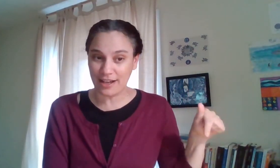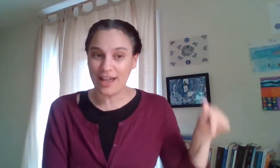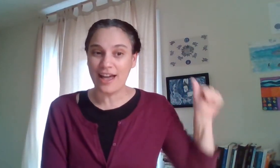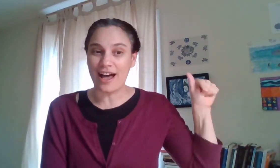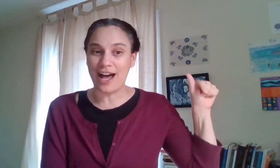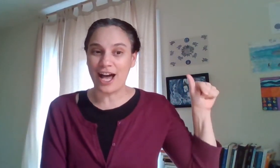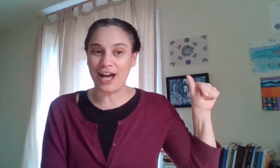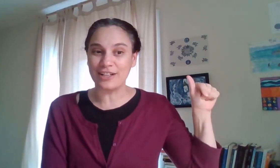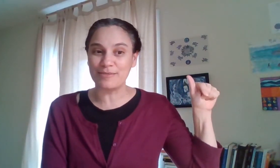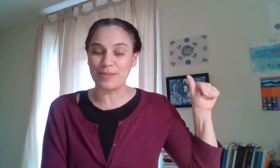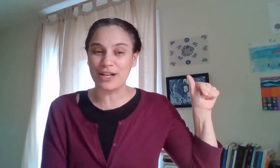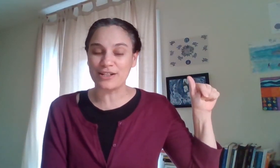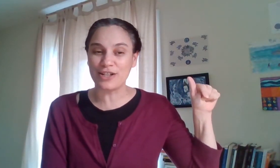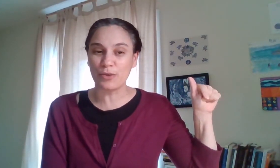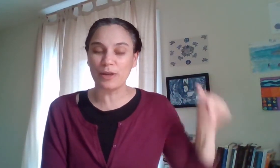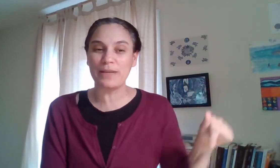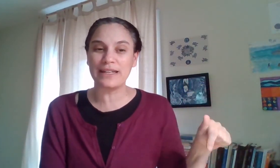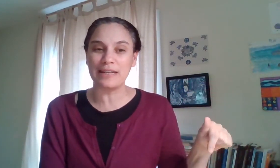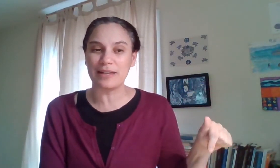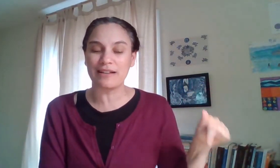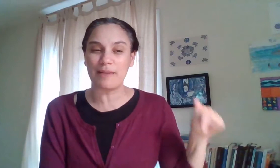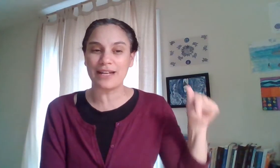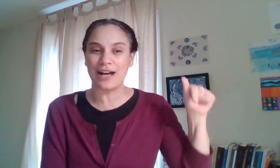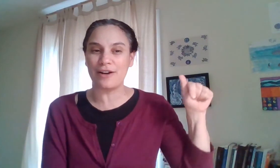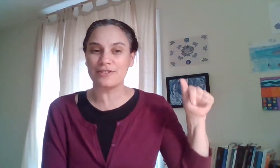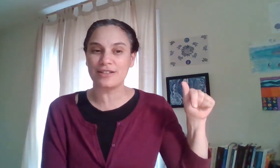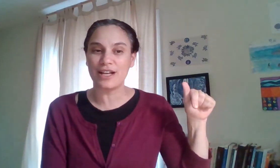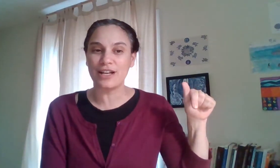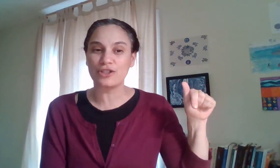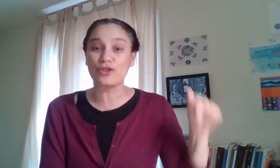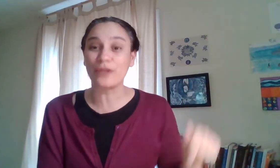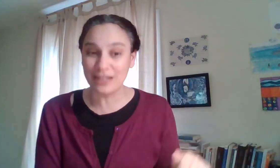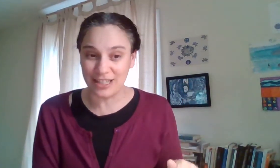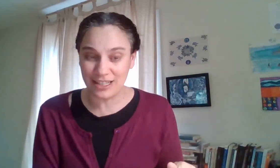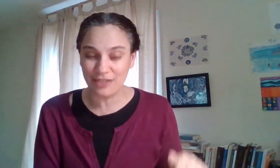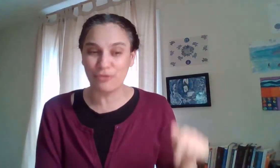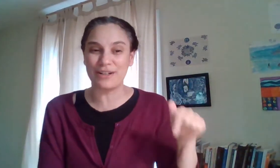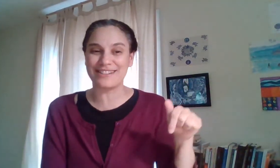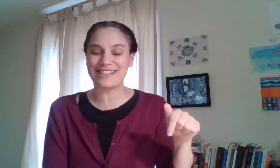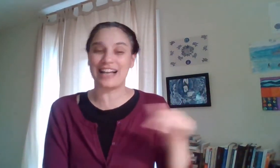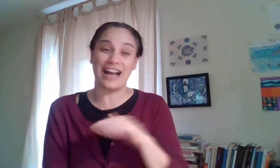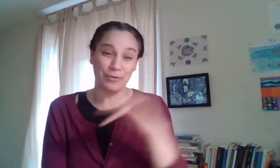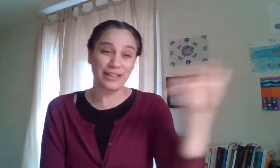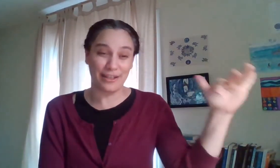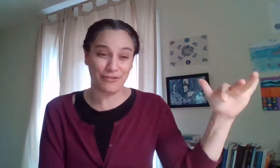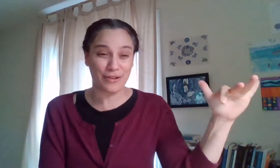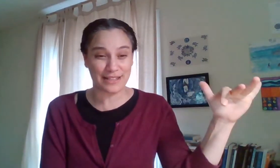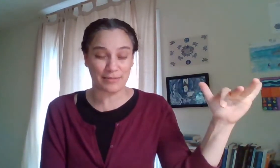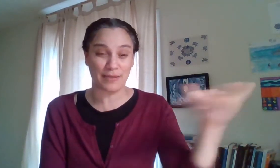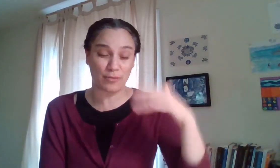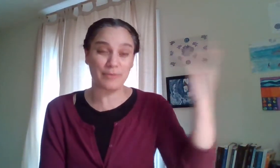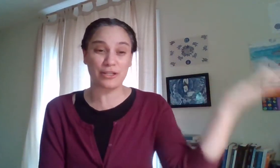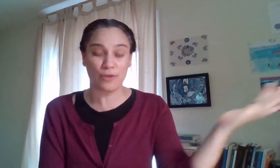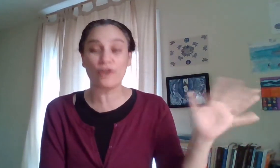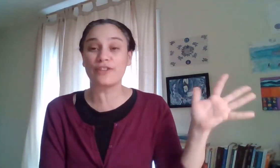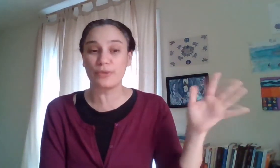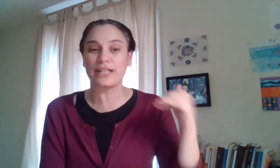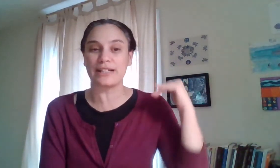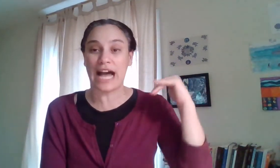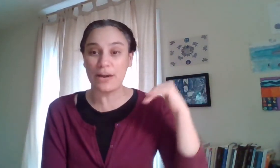uh because there will be an email coming out shortly once i i will give you guys some time so maybe tomorrow over the weekend i